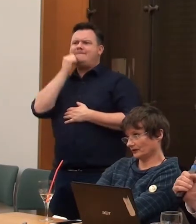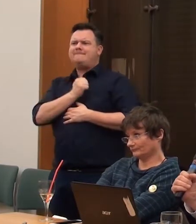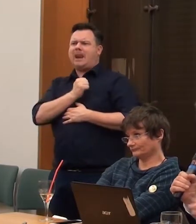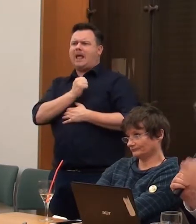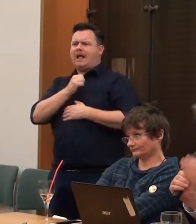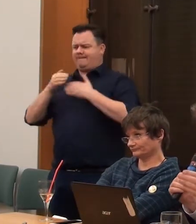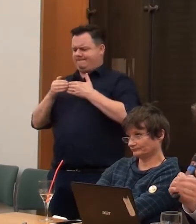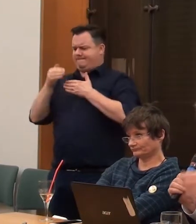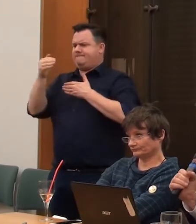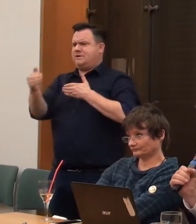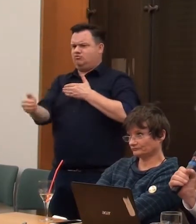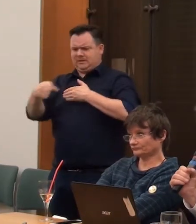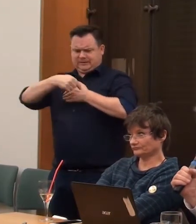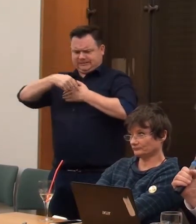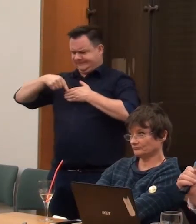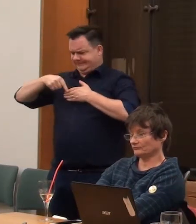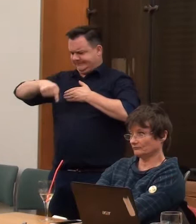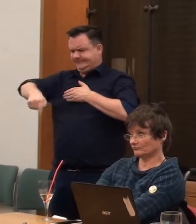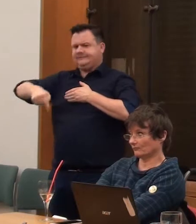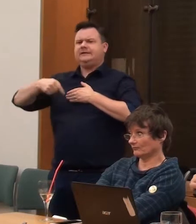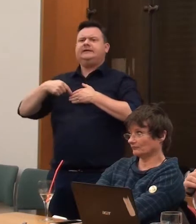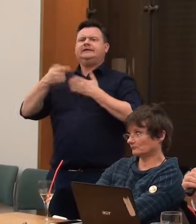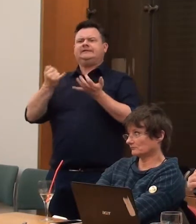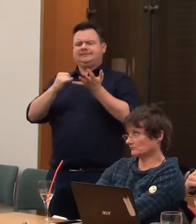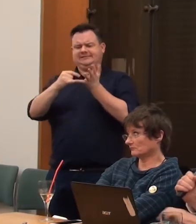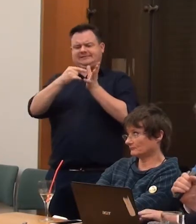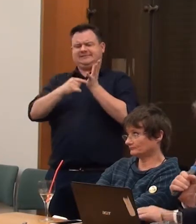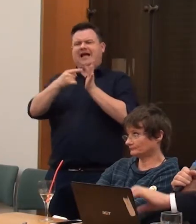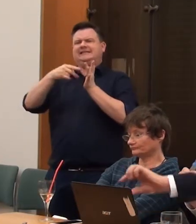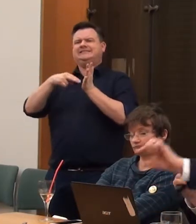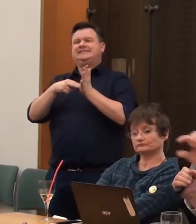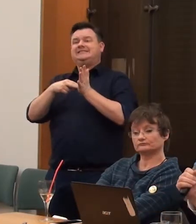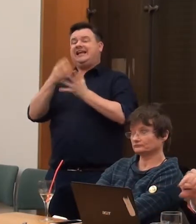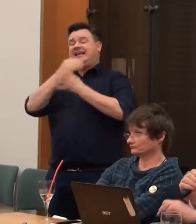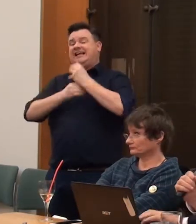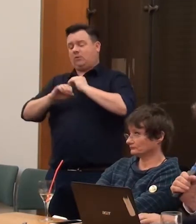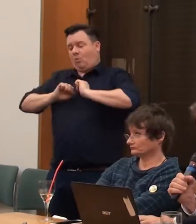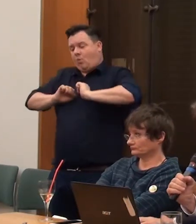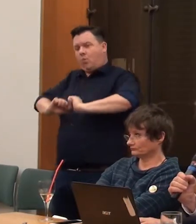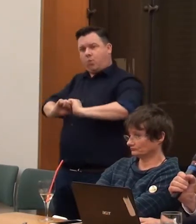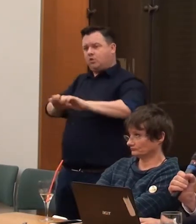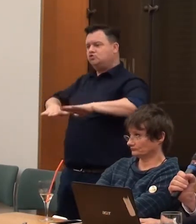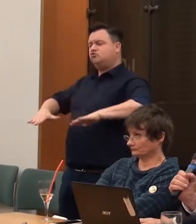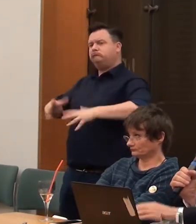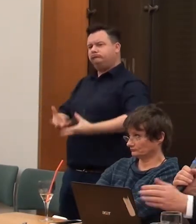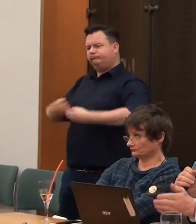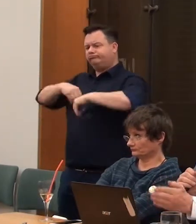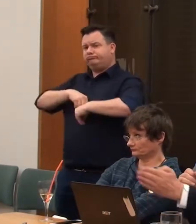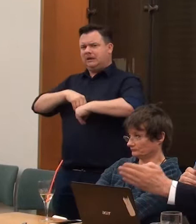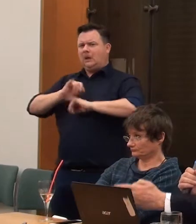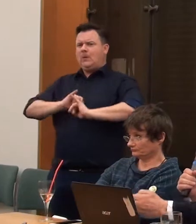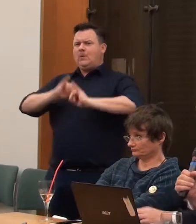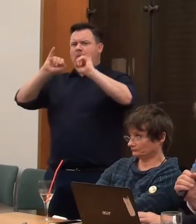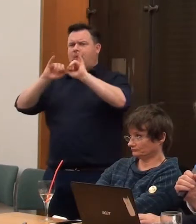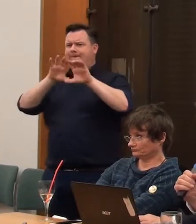racism of European culture. But here is Saturn eating his own children. And there are a number of these horrific pictures, which shows